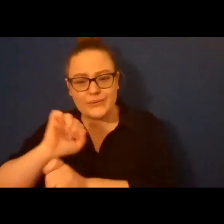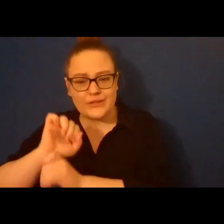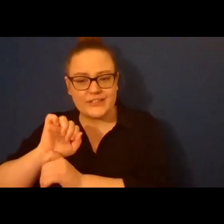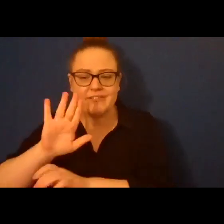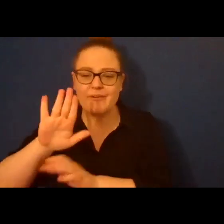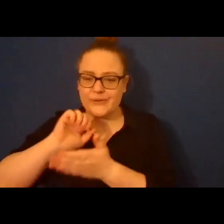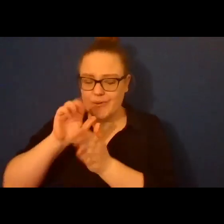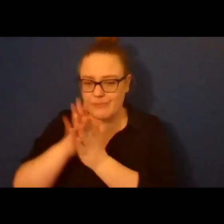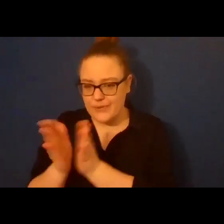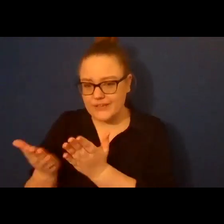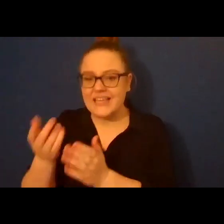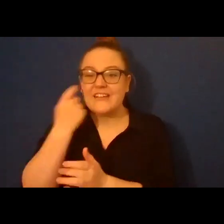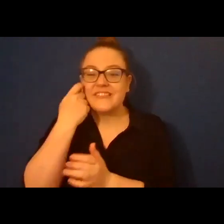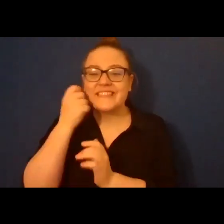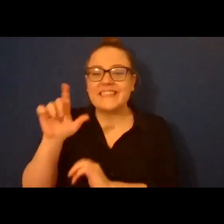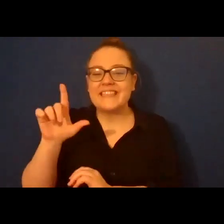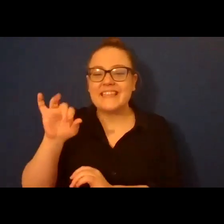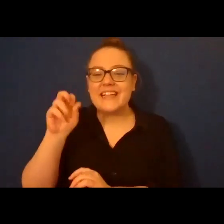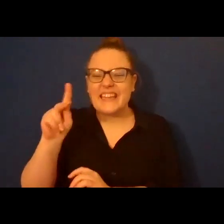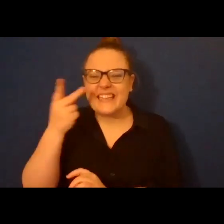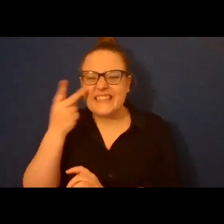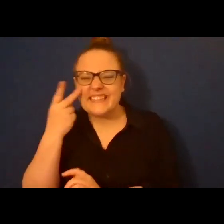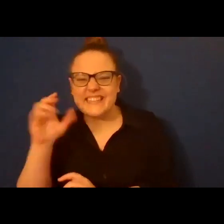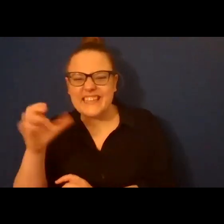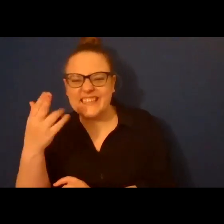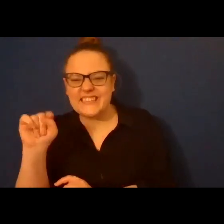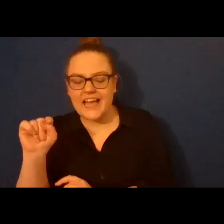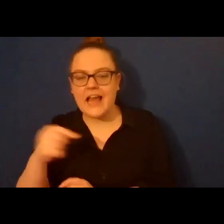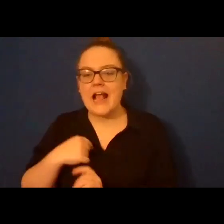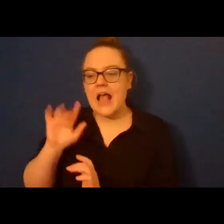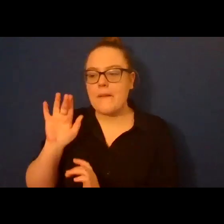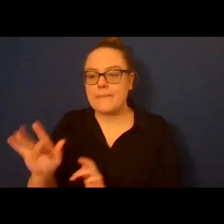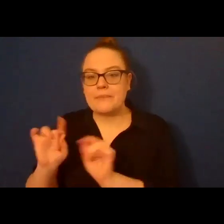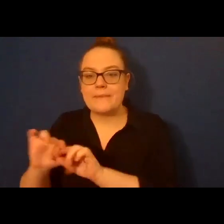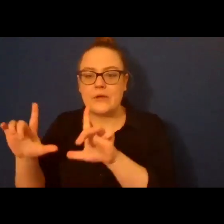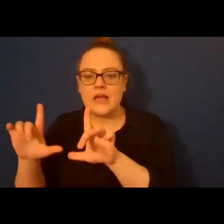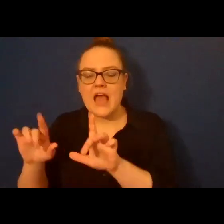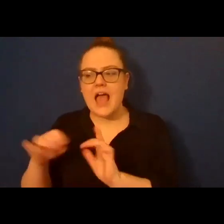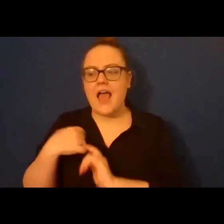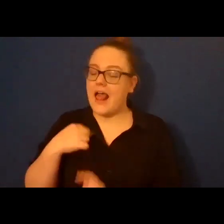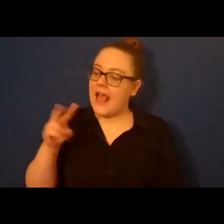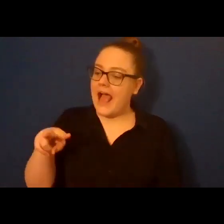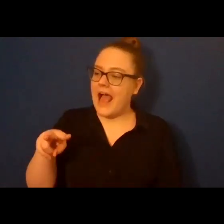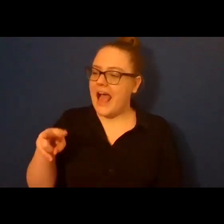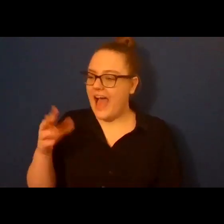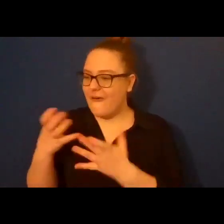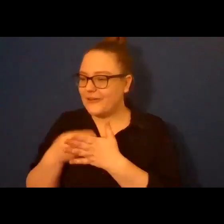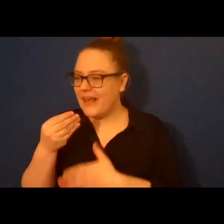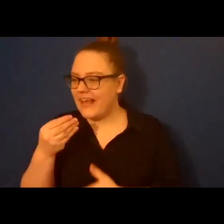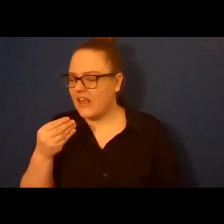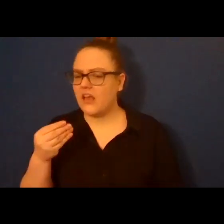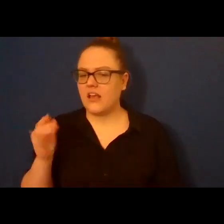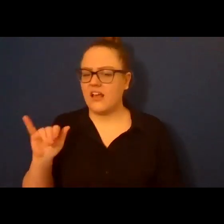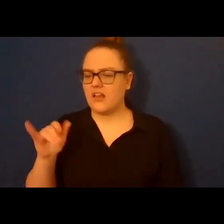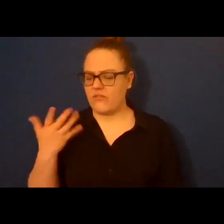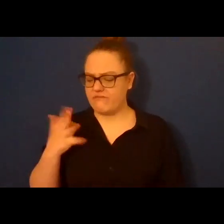books are magic link because I was like I'm going to cop some of these and I realized that I already owned every single one of every single one of the books